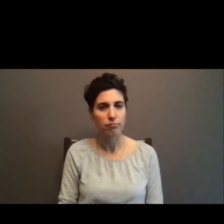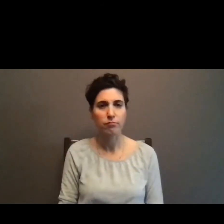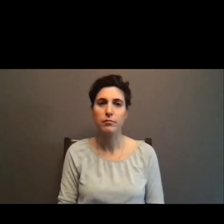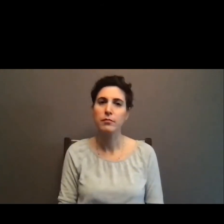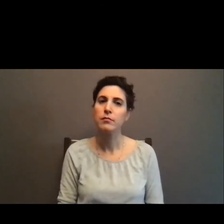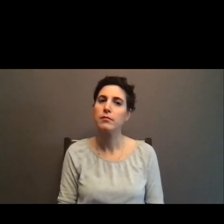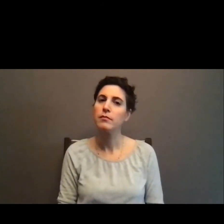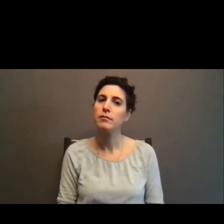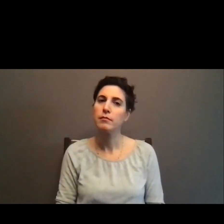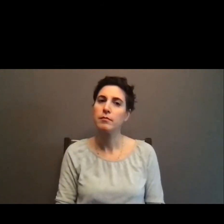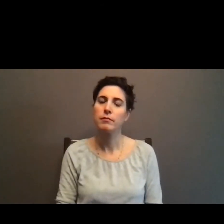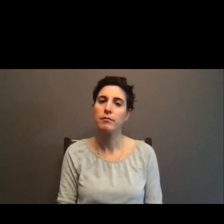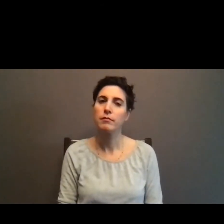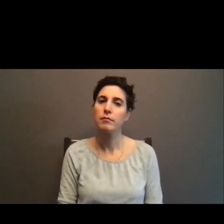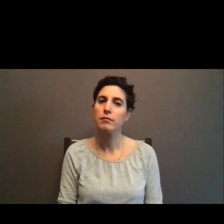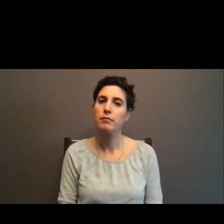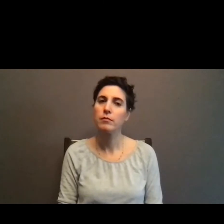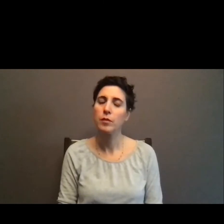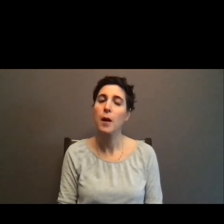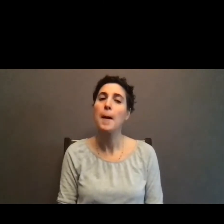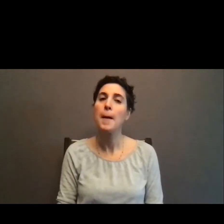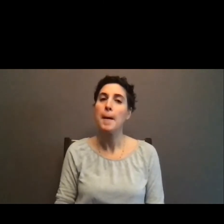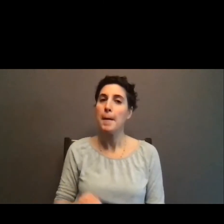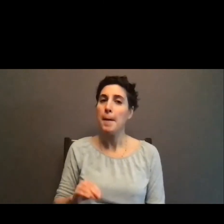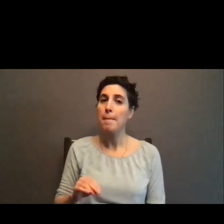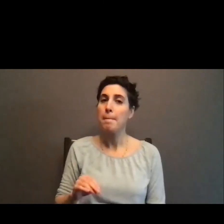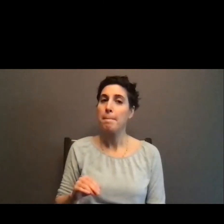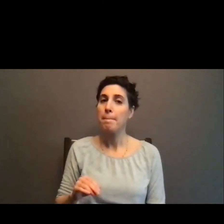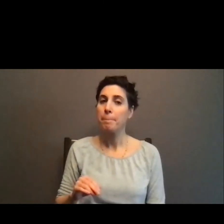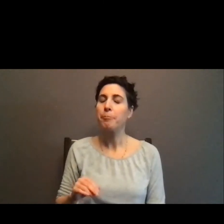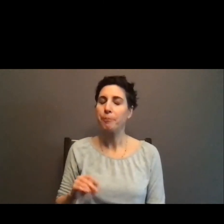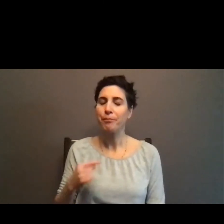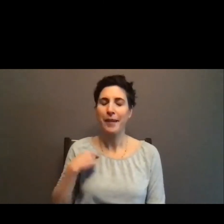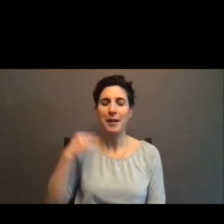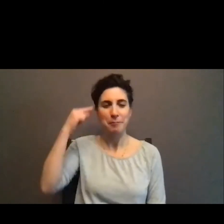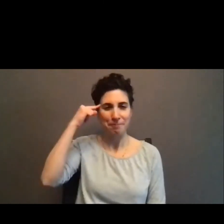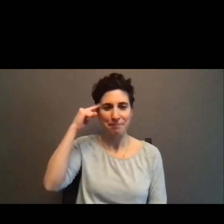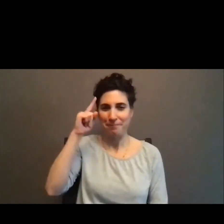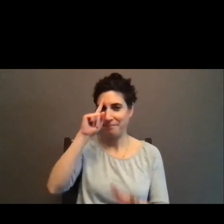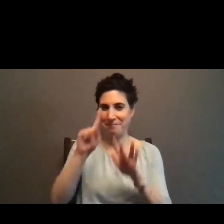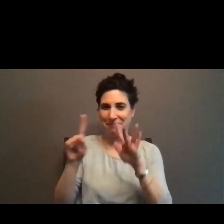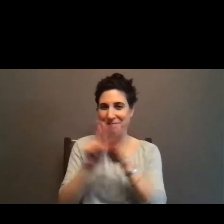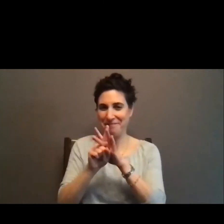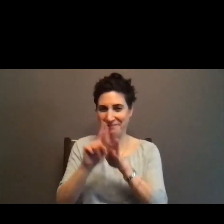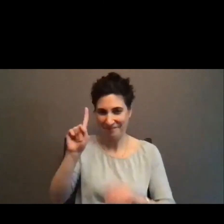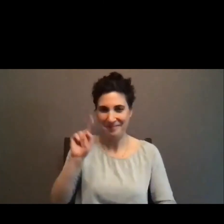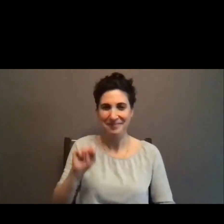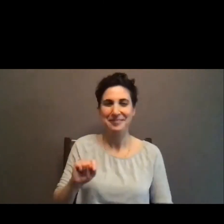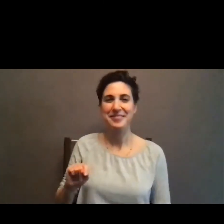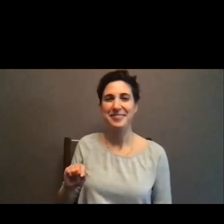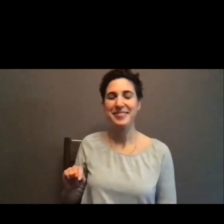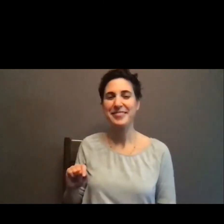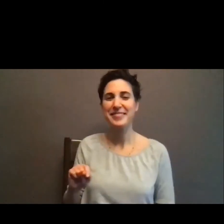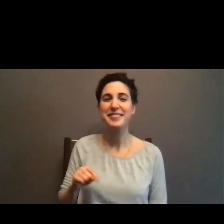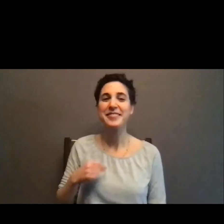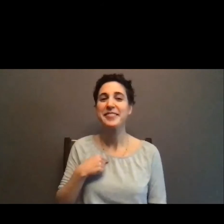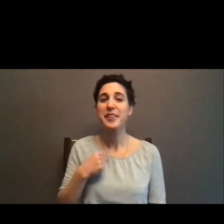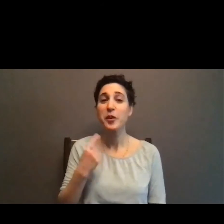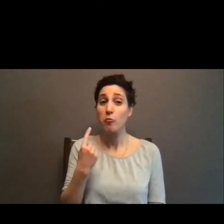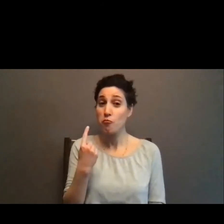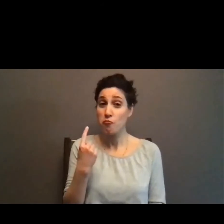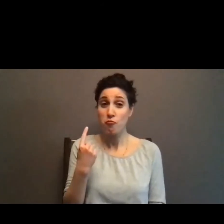so, oh, there we go, okay, I got it. One of the great things,